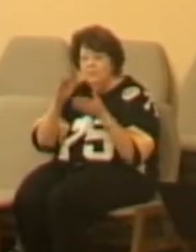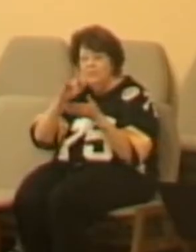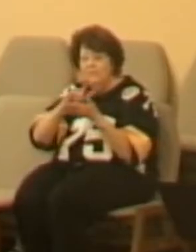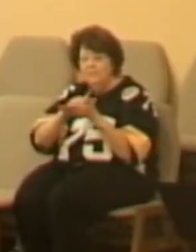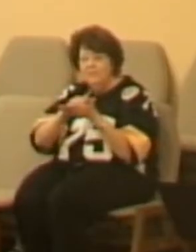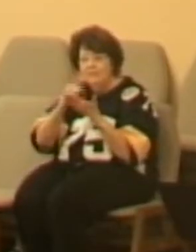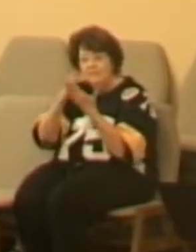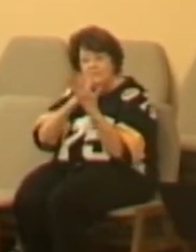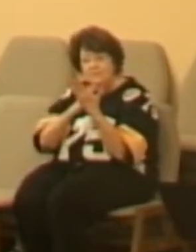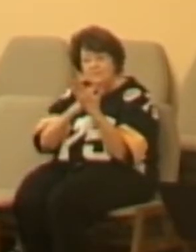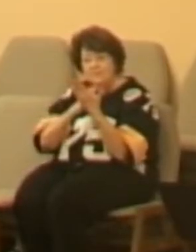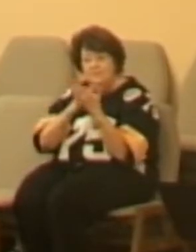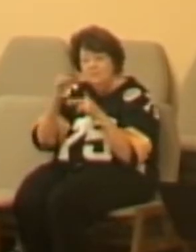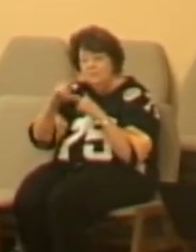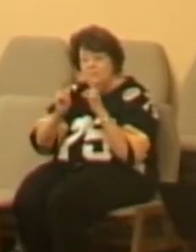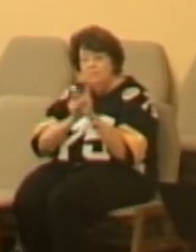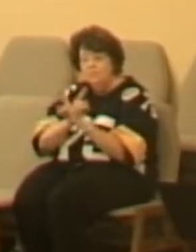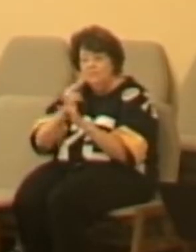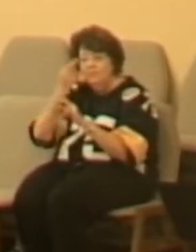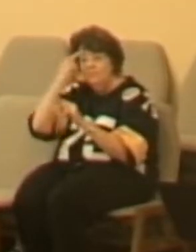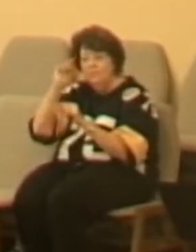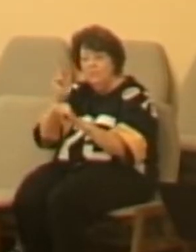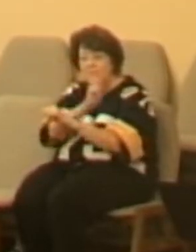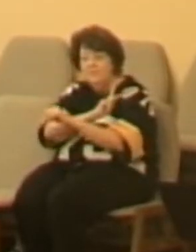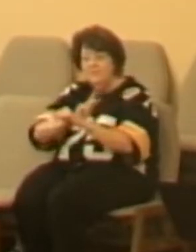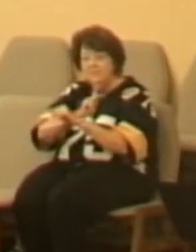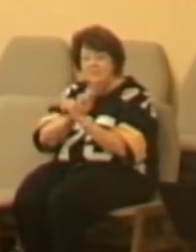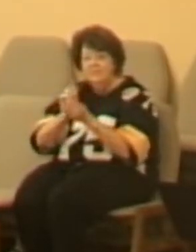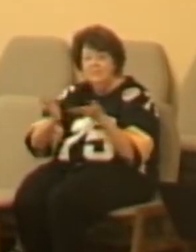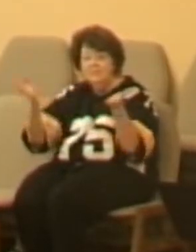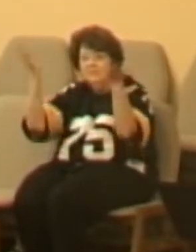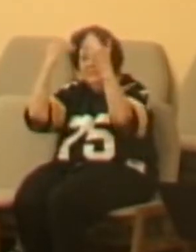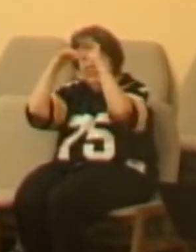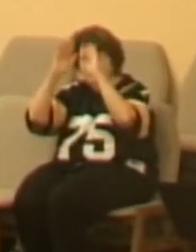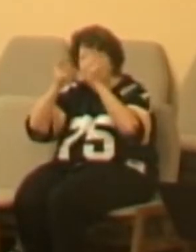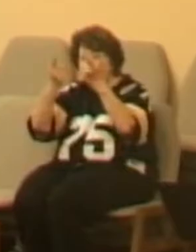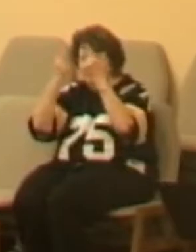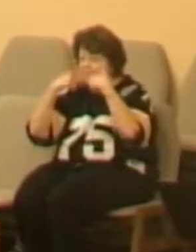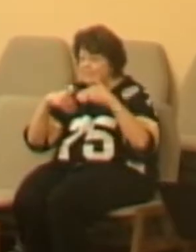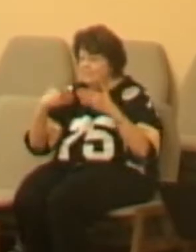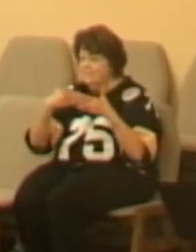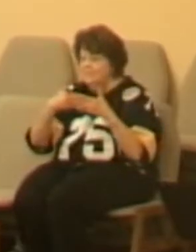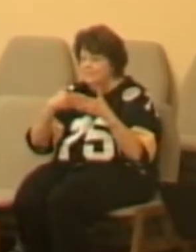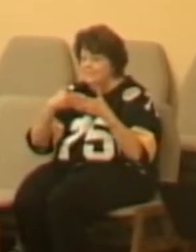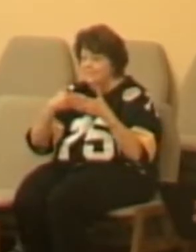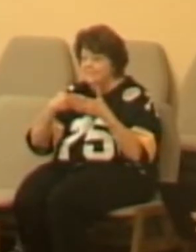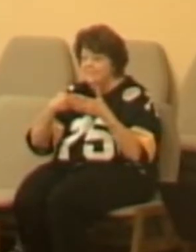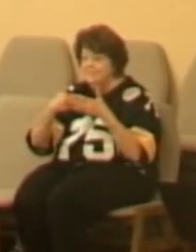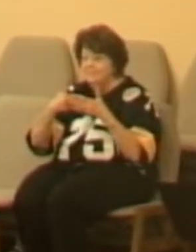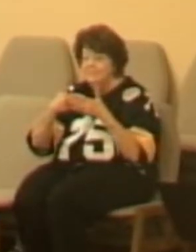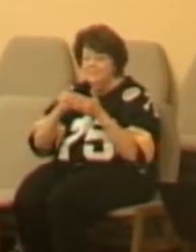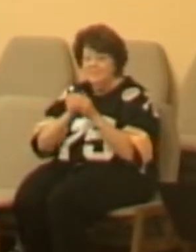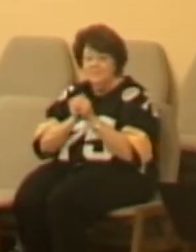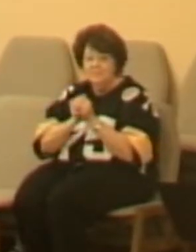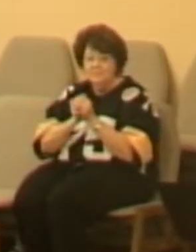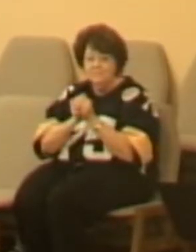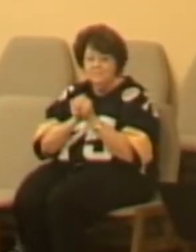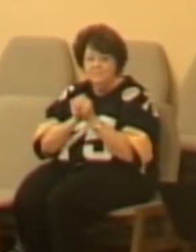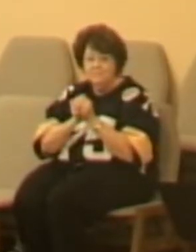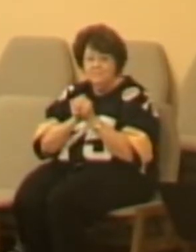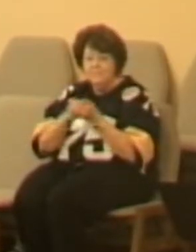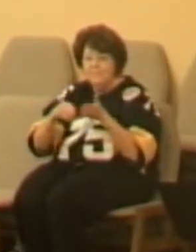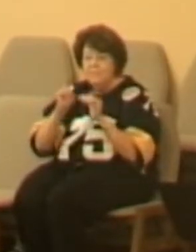Repent, for the kingdom of heaven has come near. I want to unpack that